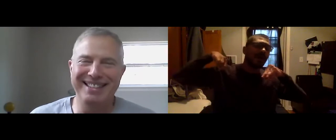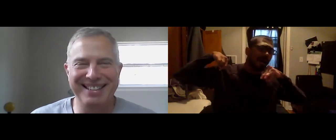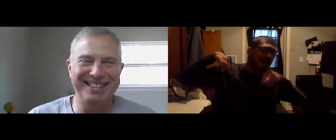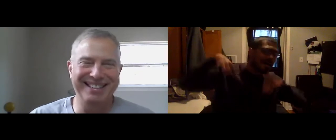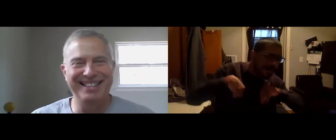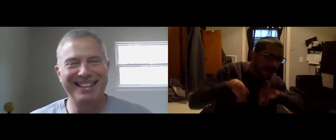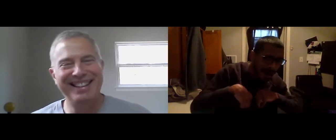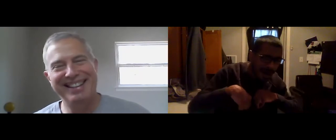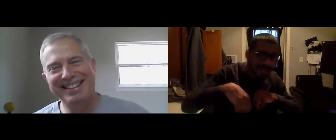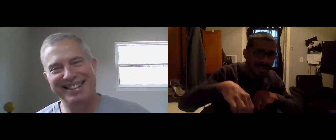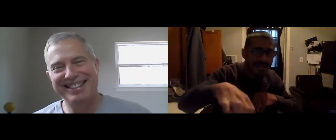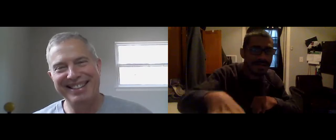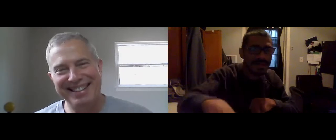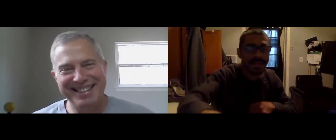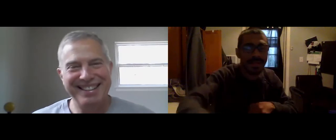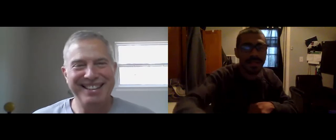I'm a good start.